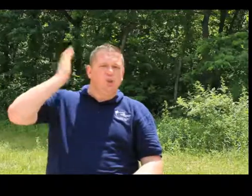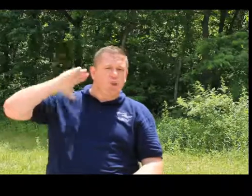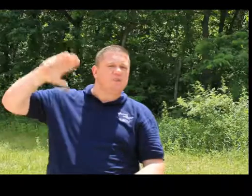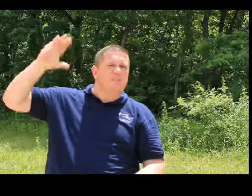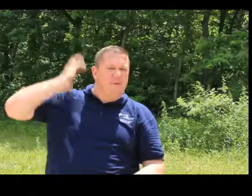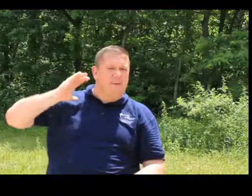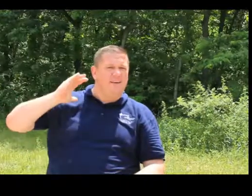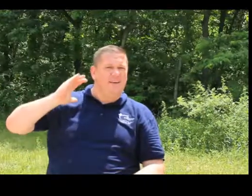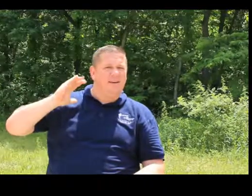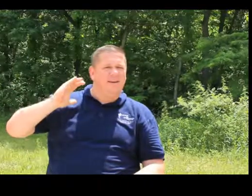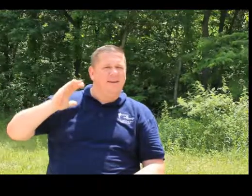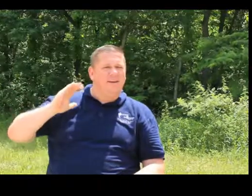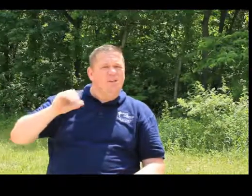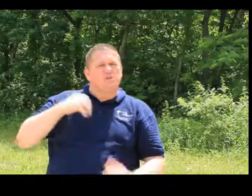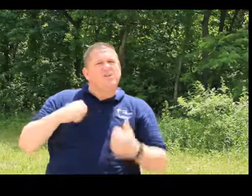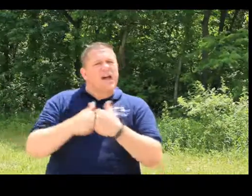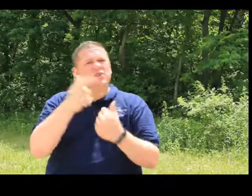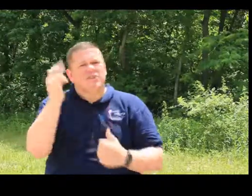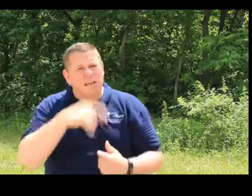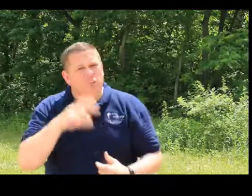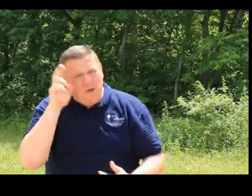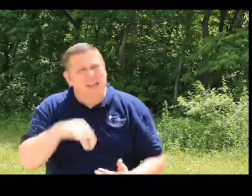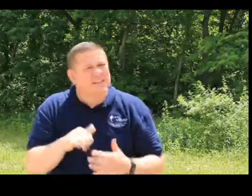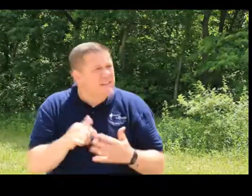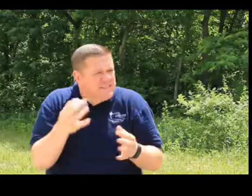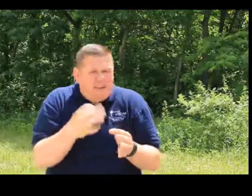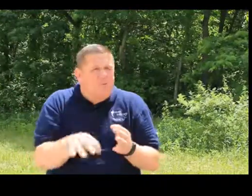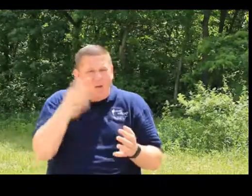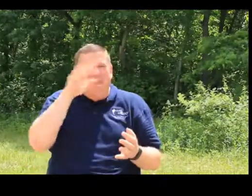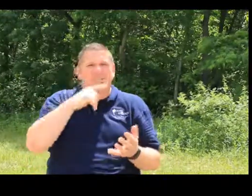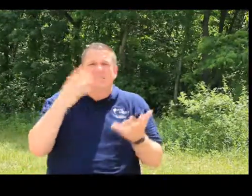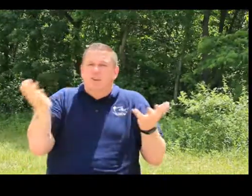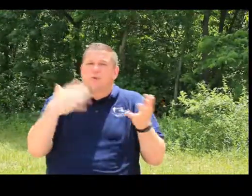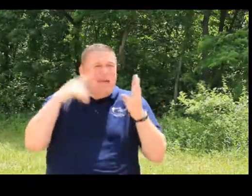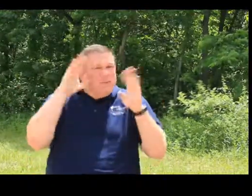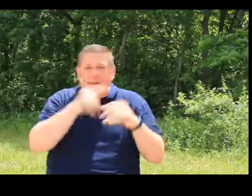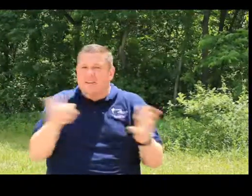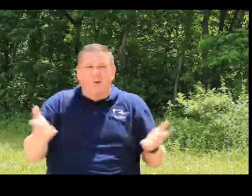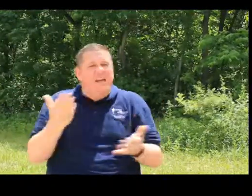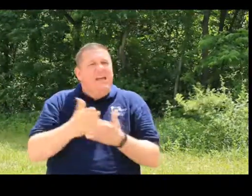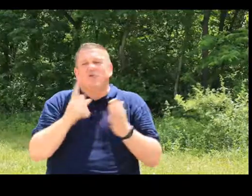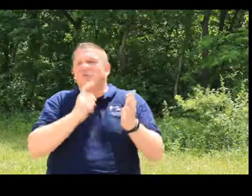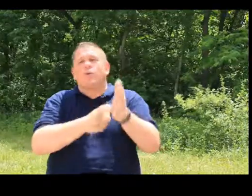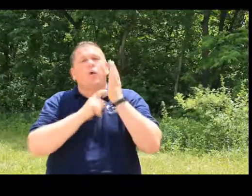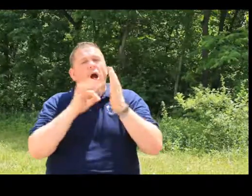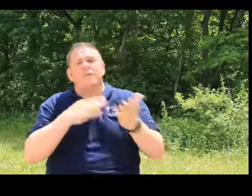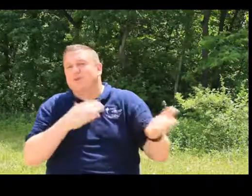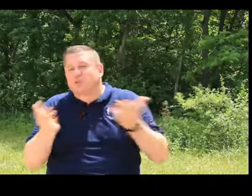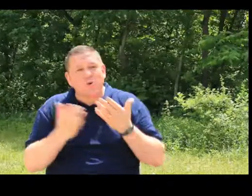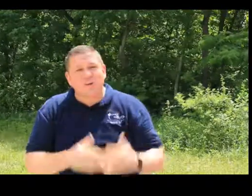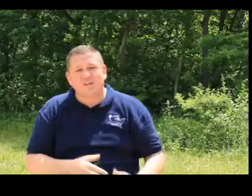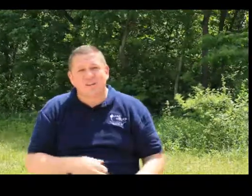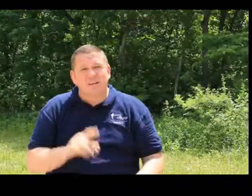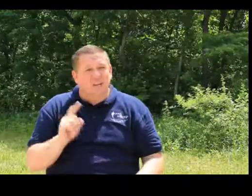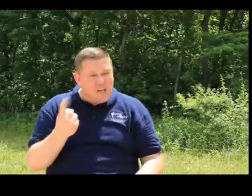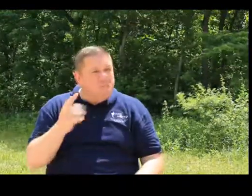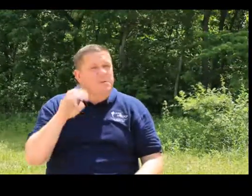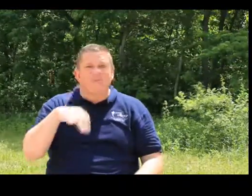used to be. So let me challenge you today to realize that it's simple. God says, here's what I expect of you. Here's what's required of my stewards. Just be